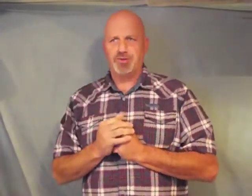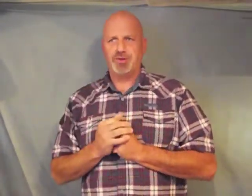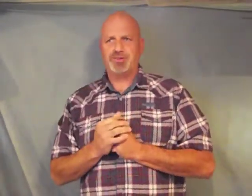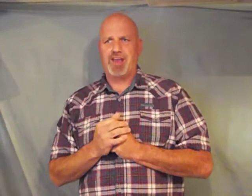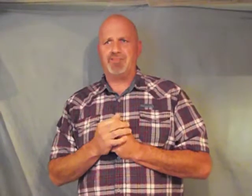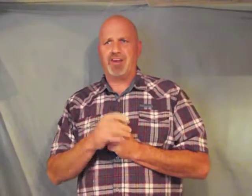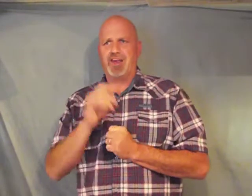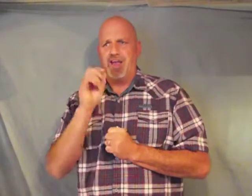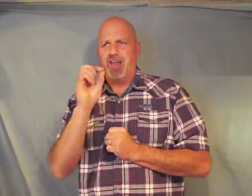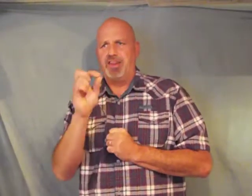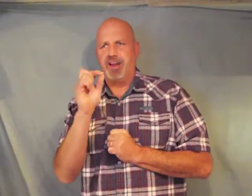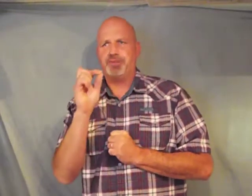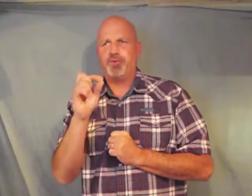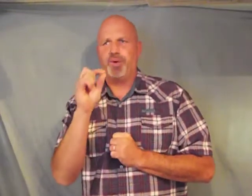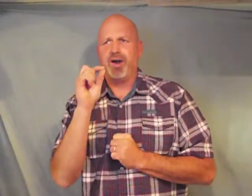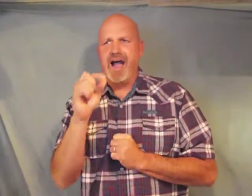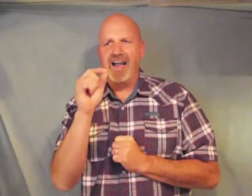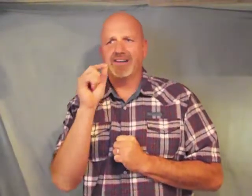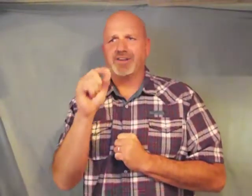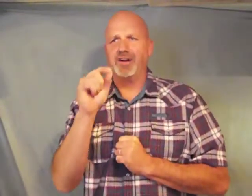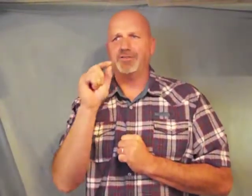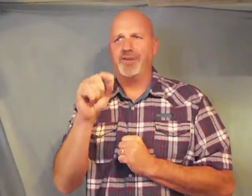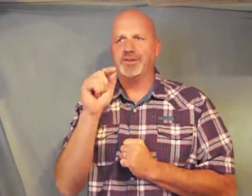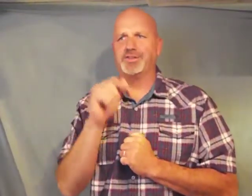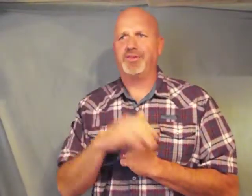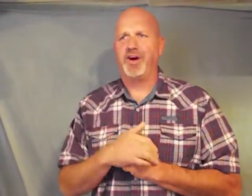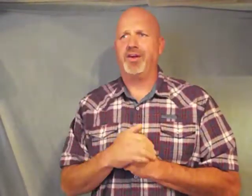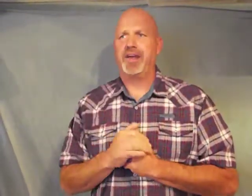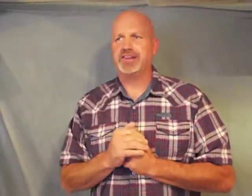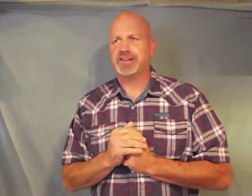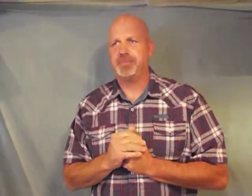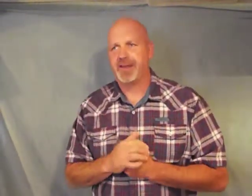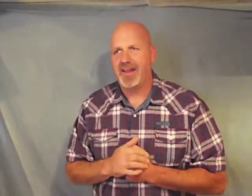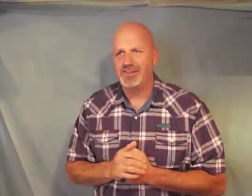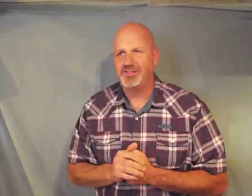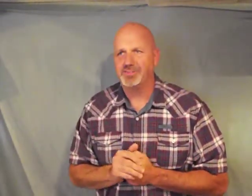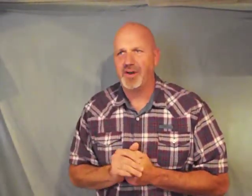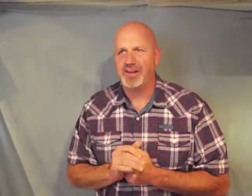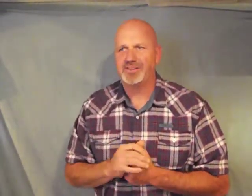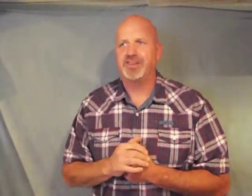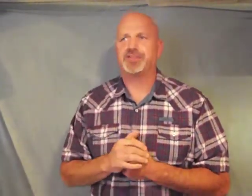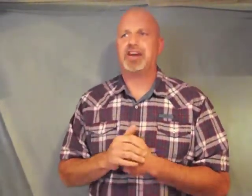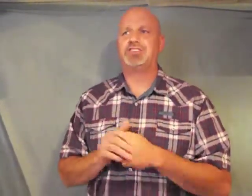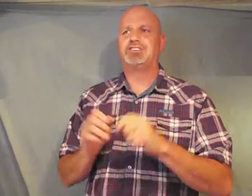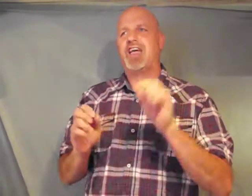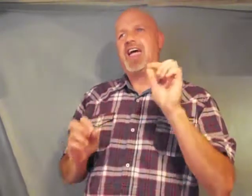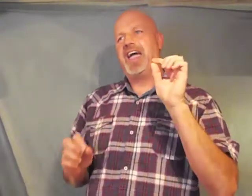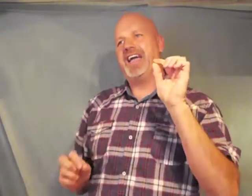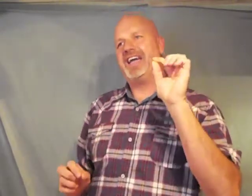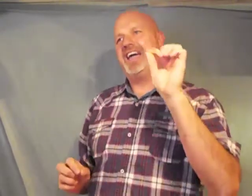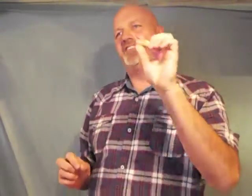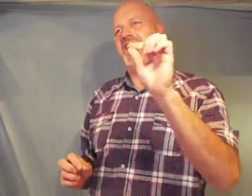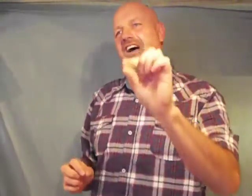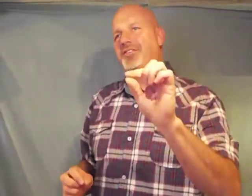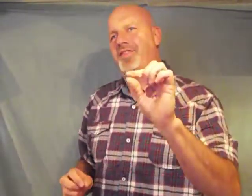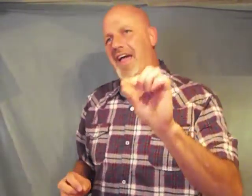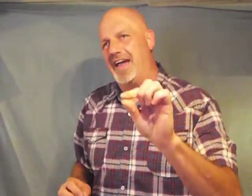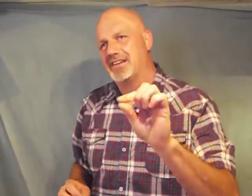through 7 therefore I exert first of all that supplications prayers intercessions and giving of thanks